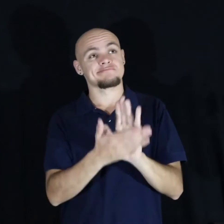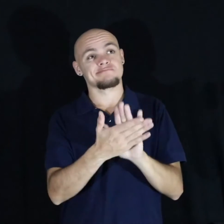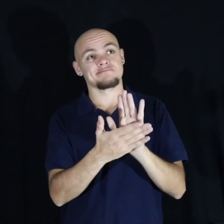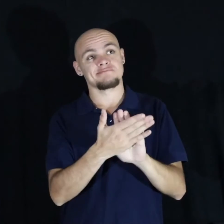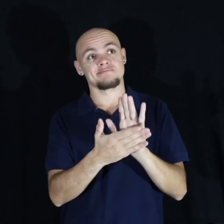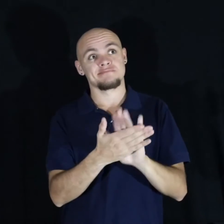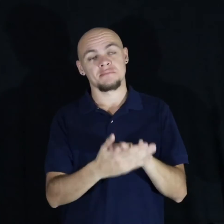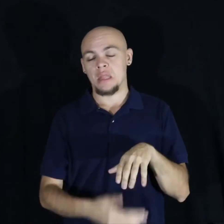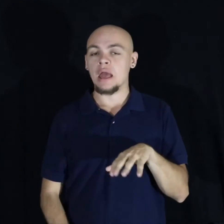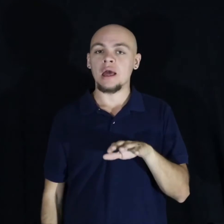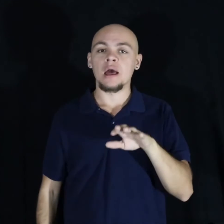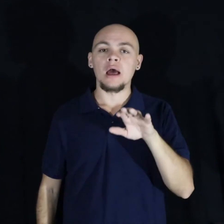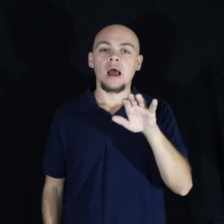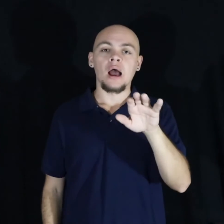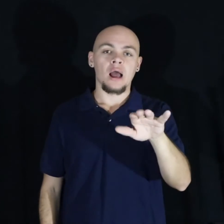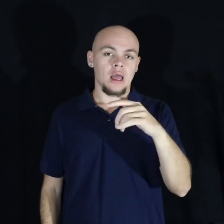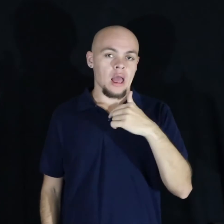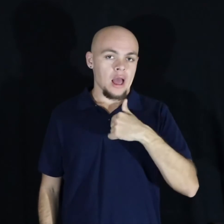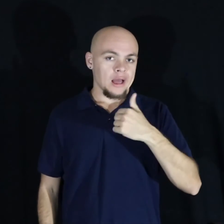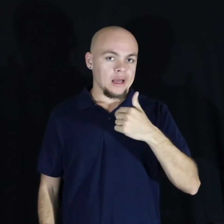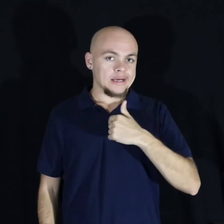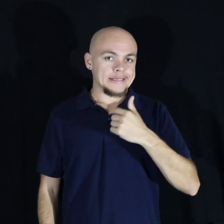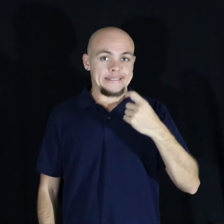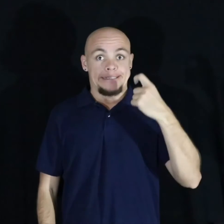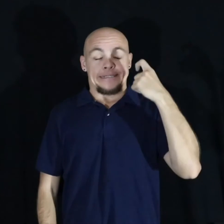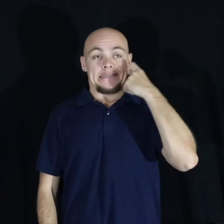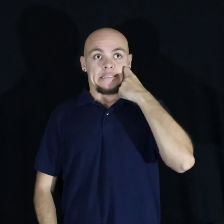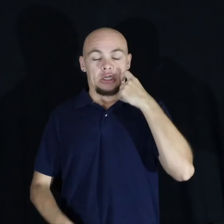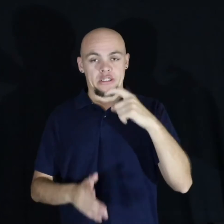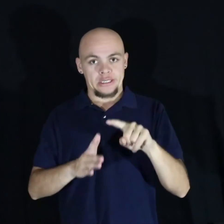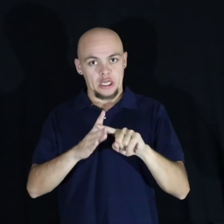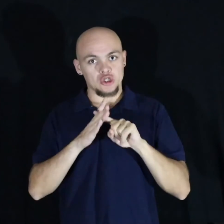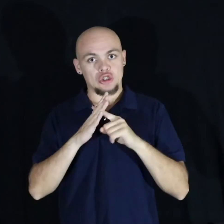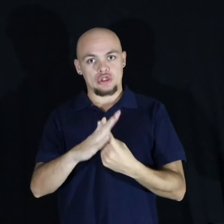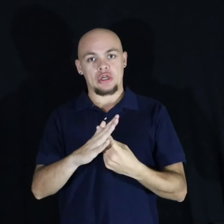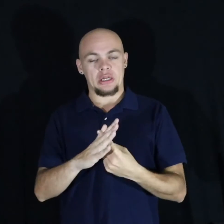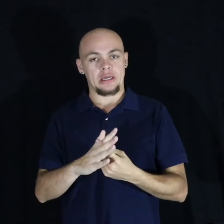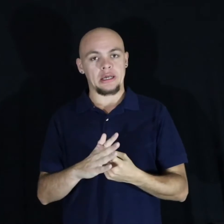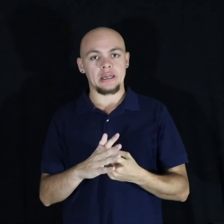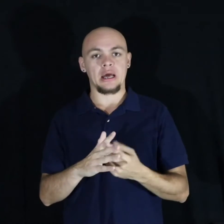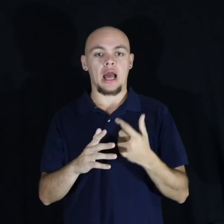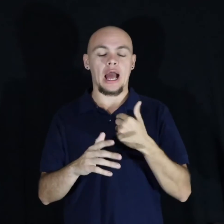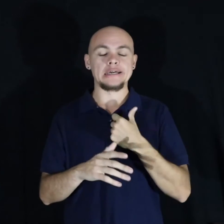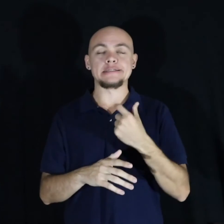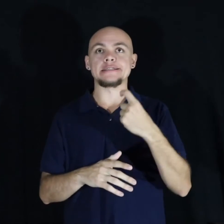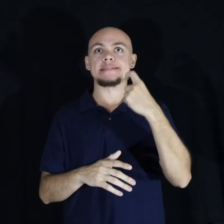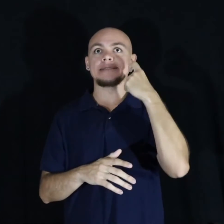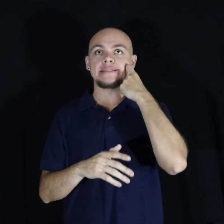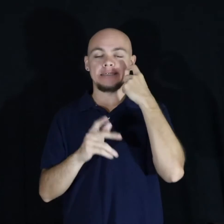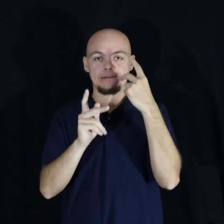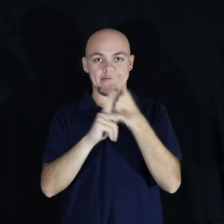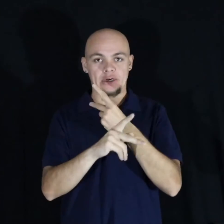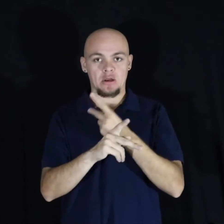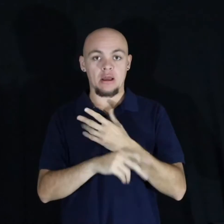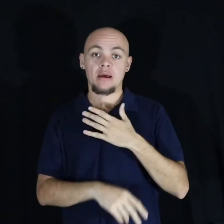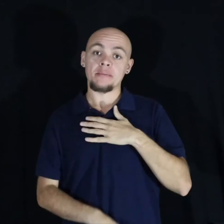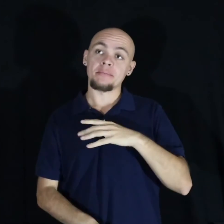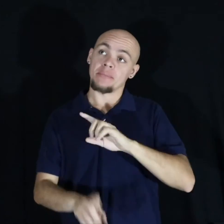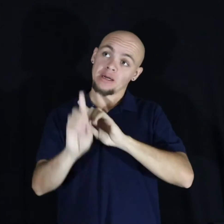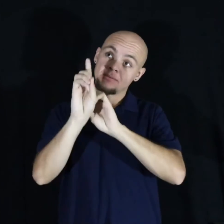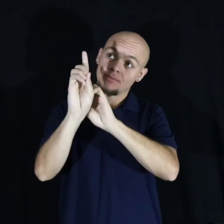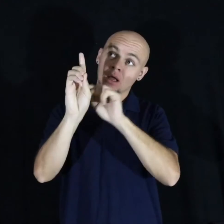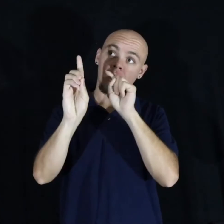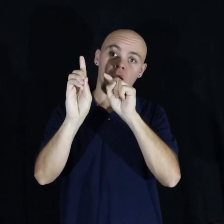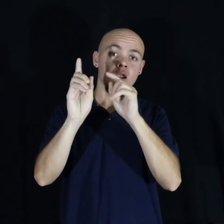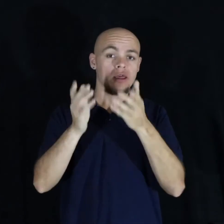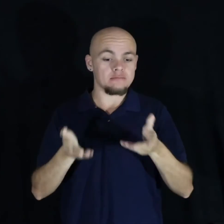And I just got started. I just figured this out. My mentors pushed me to the